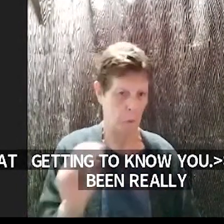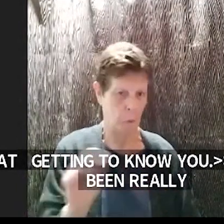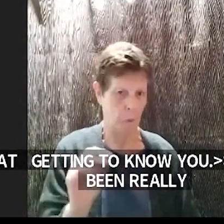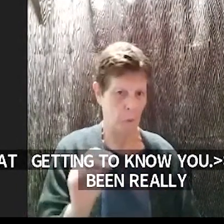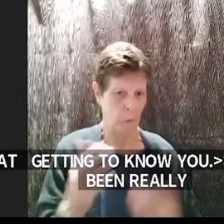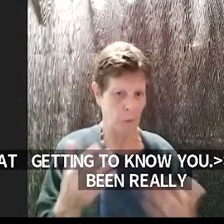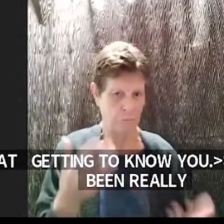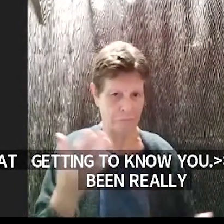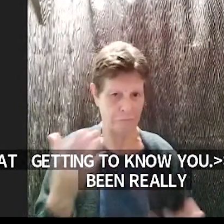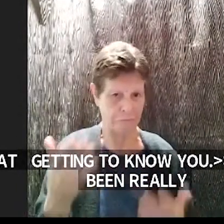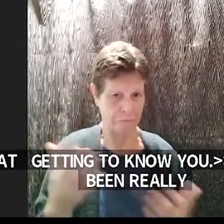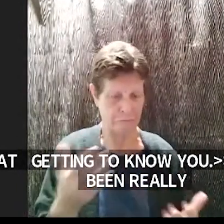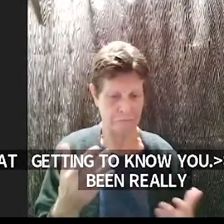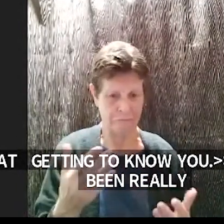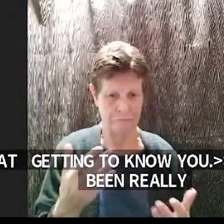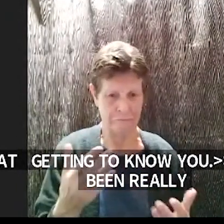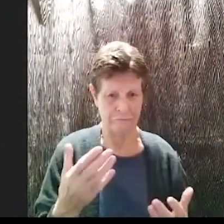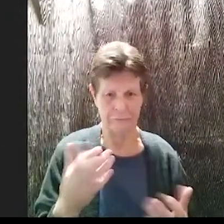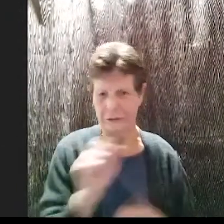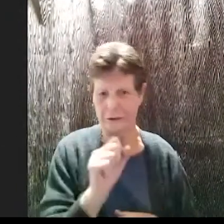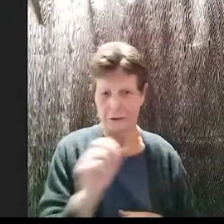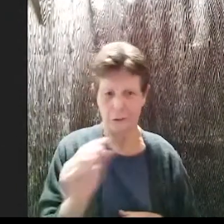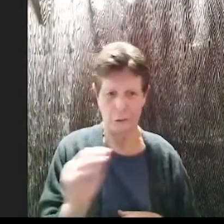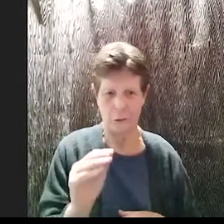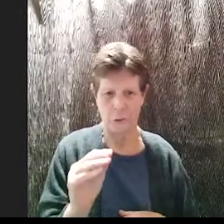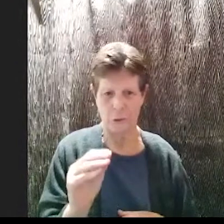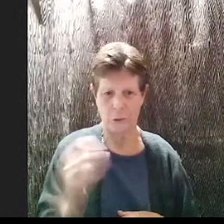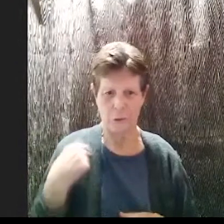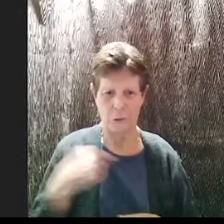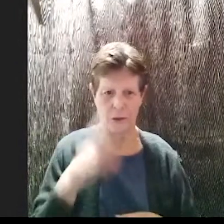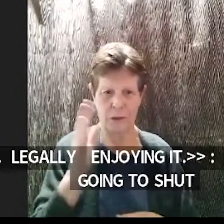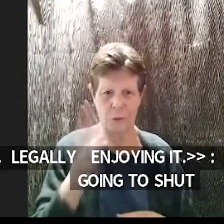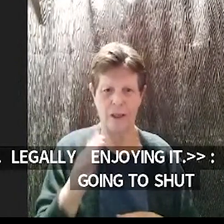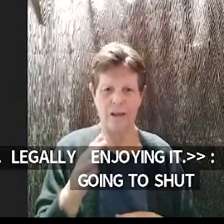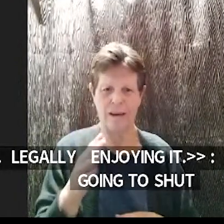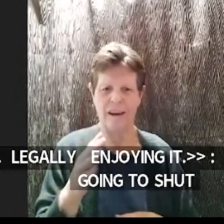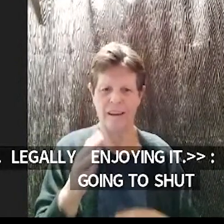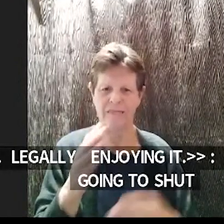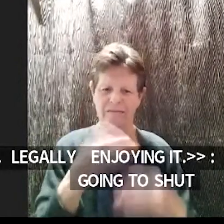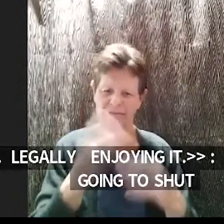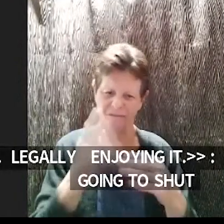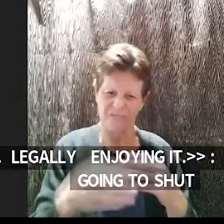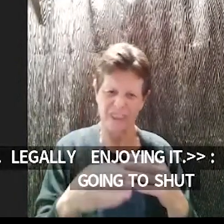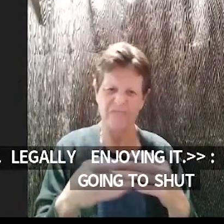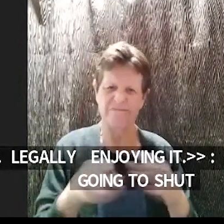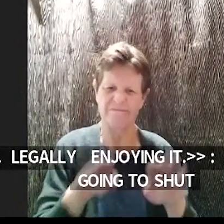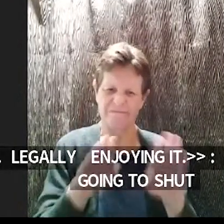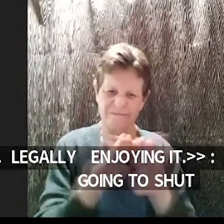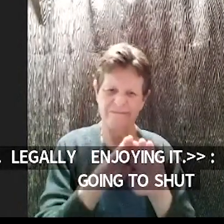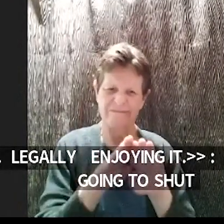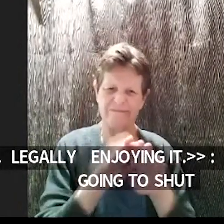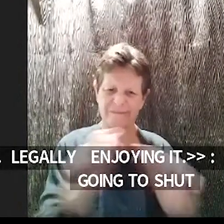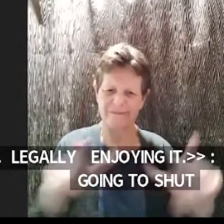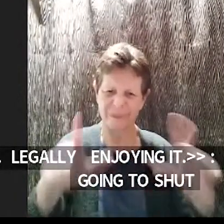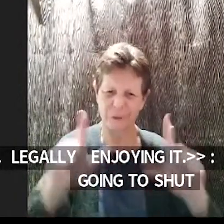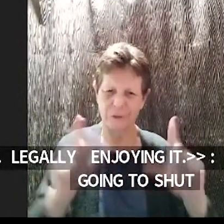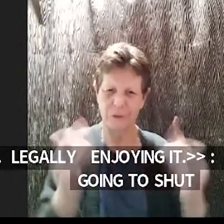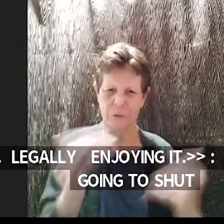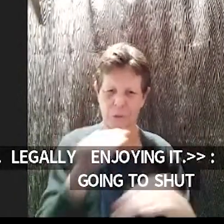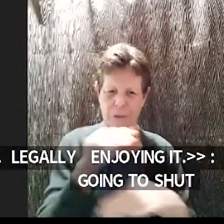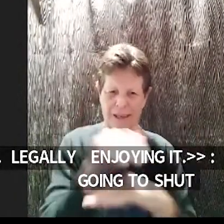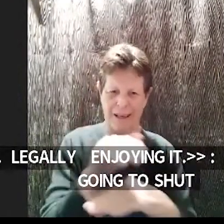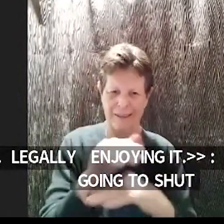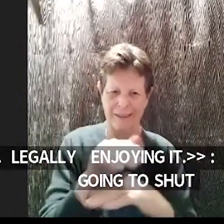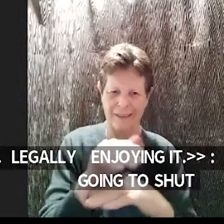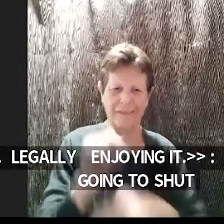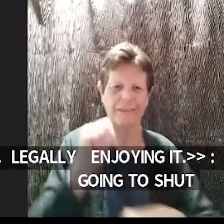so yes so we're we are going to shut down the stream tonight and then um come back again tomorrow folks